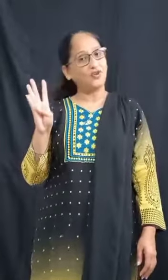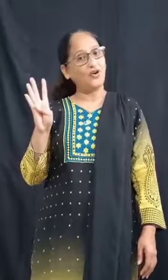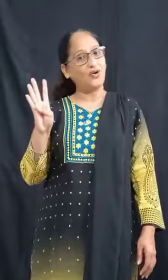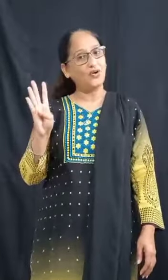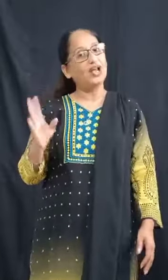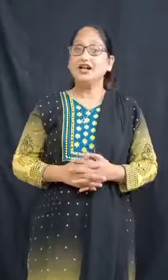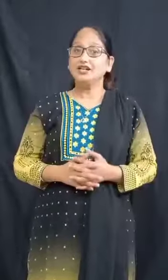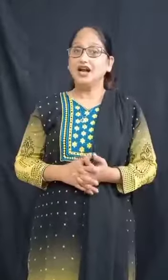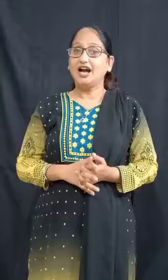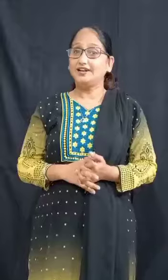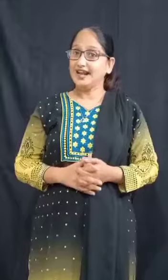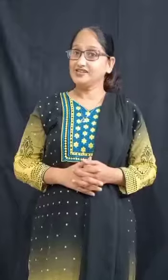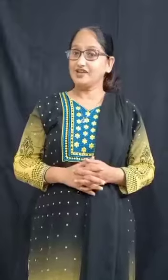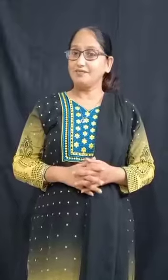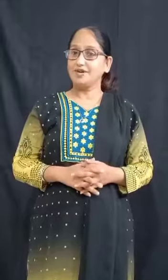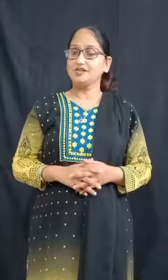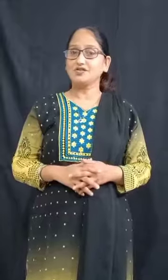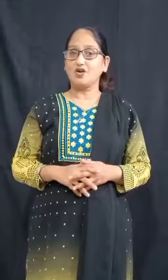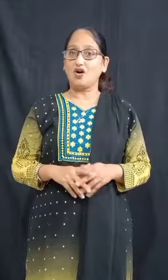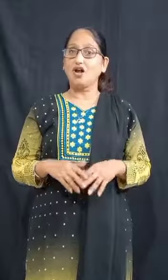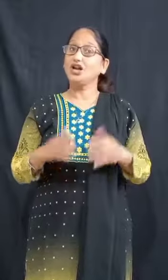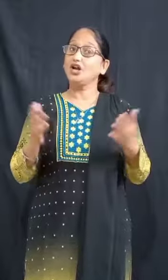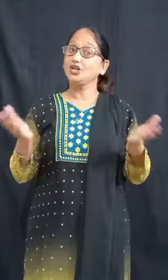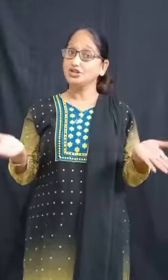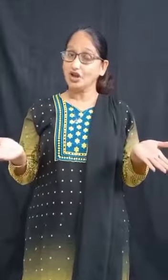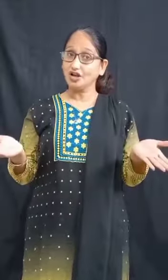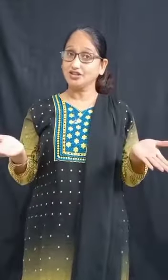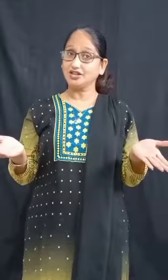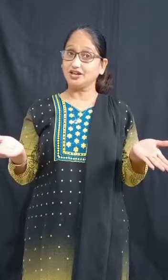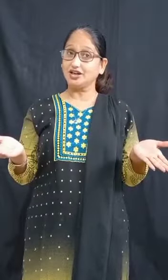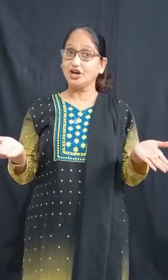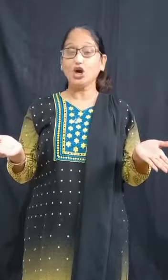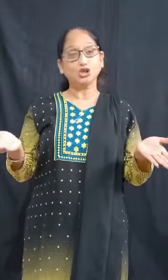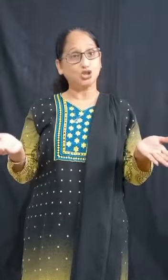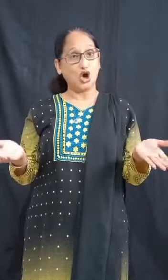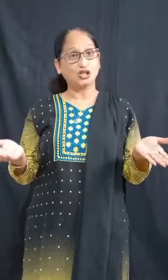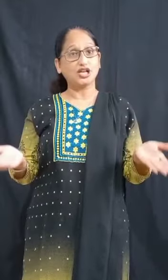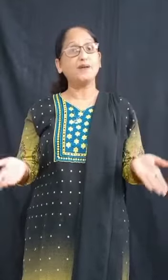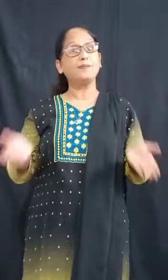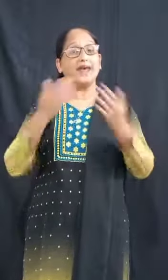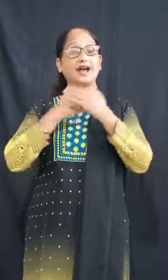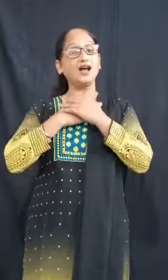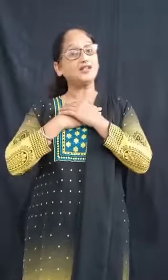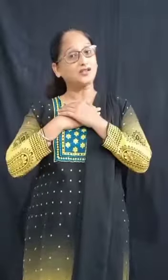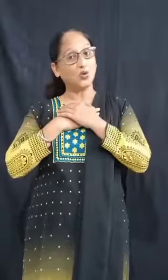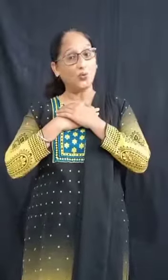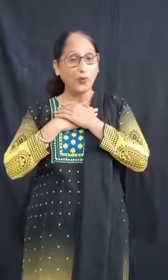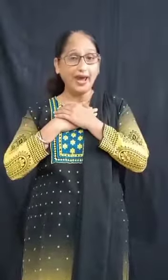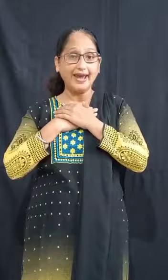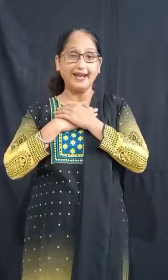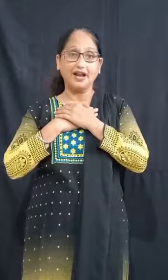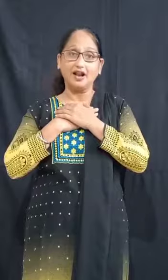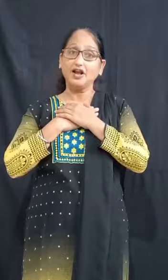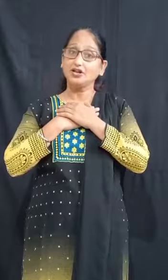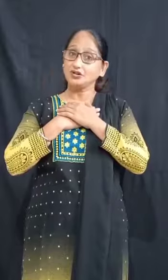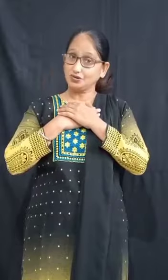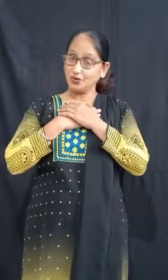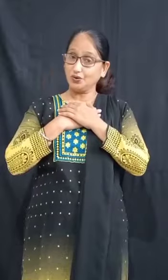4. Our next rhyme is called Doctor. Doctor makes us well. So,